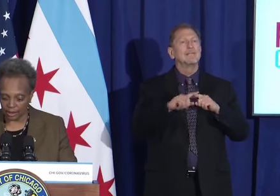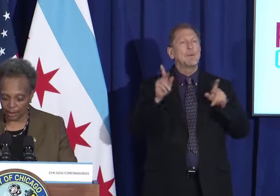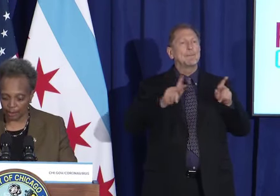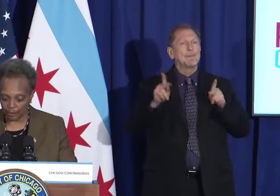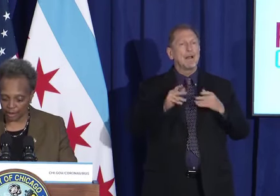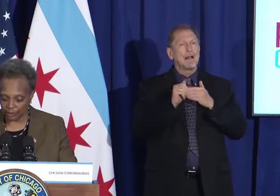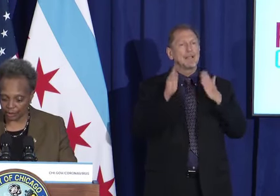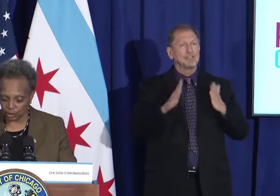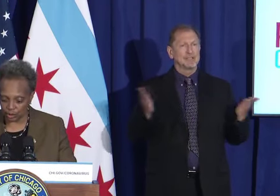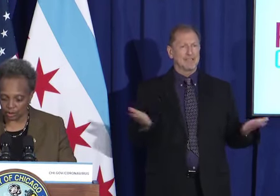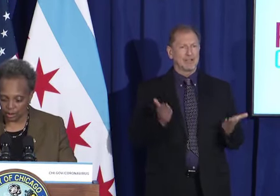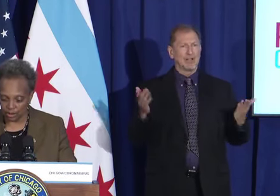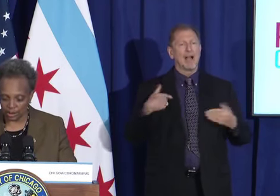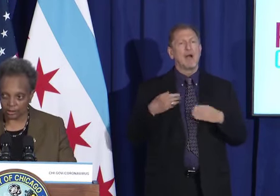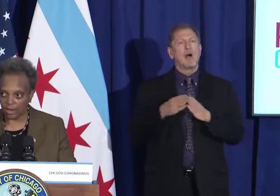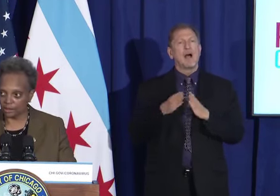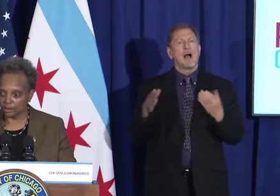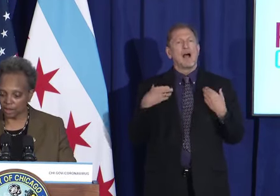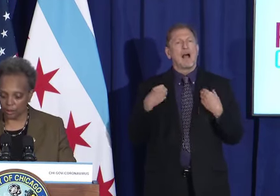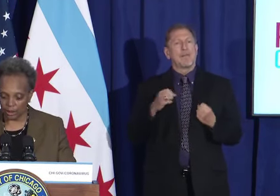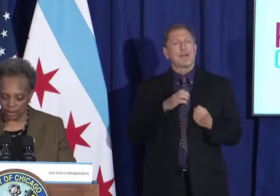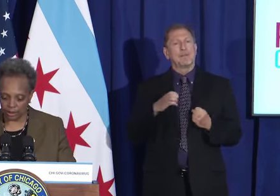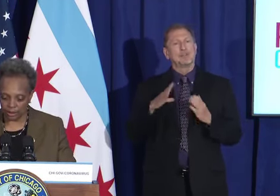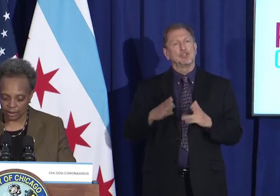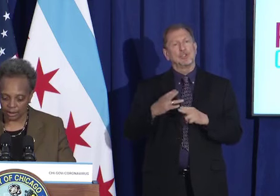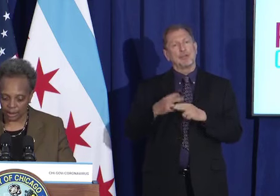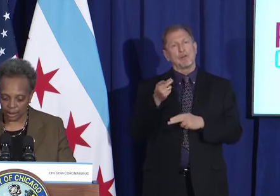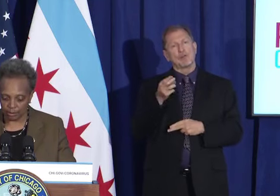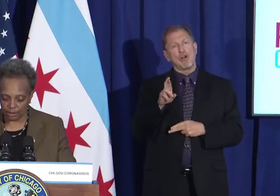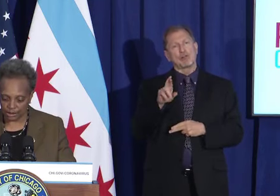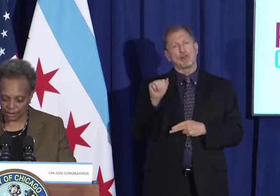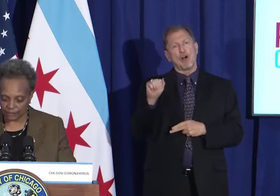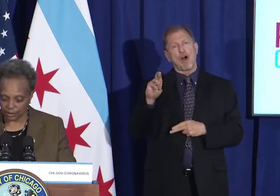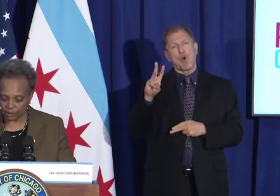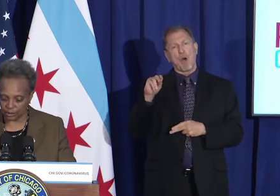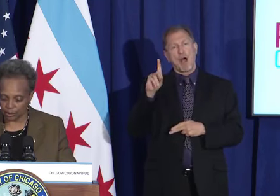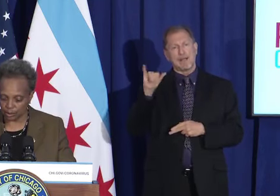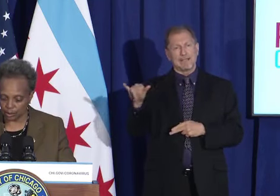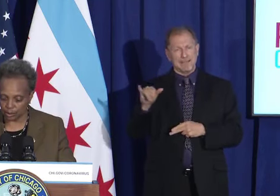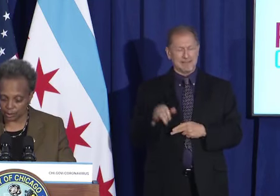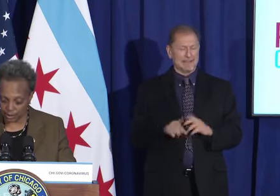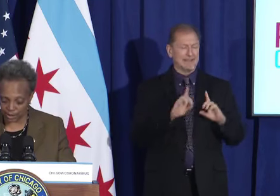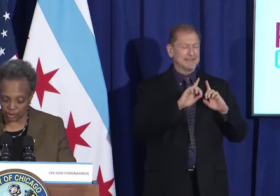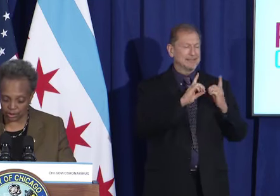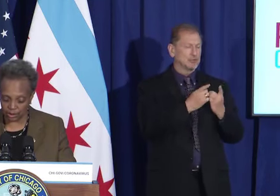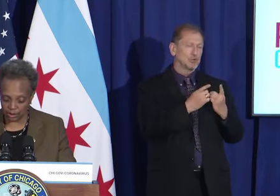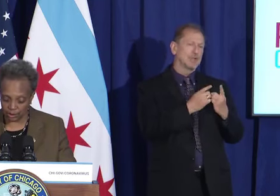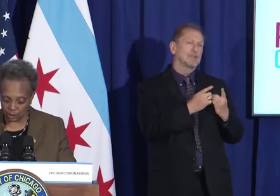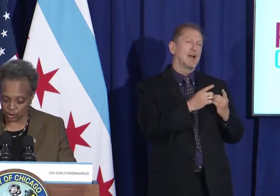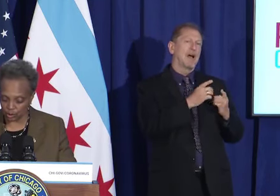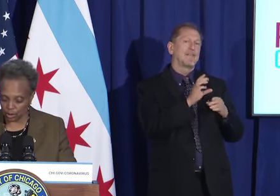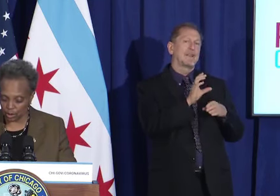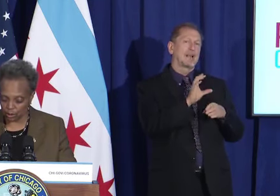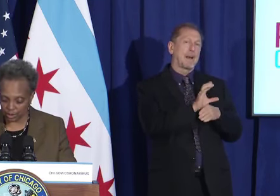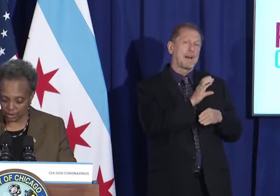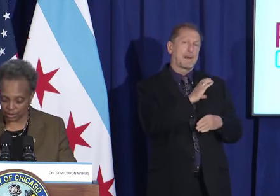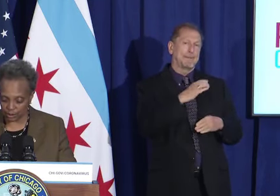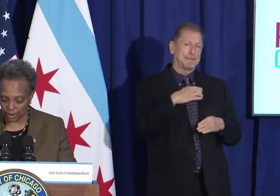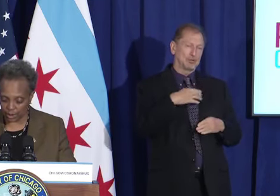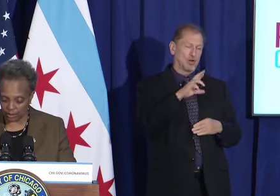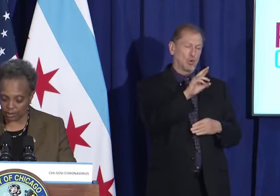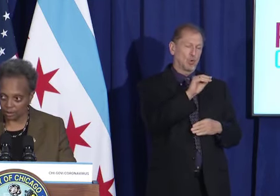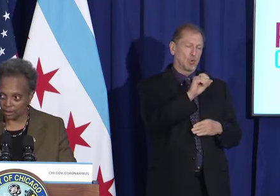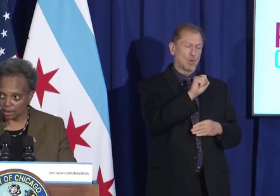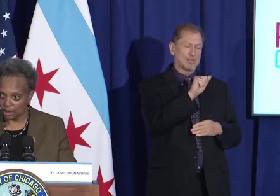Public Health Commissioner Dr. Allison Arwitty, Business Affairs and Consumer Protection Commissioner Rosa